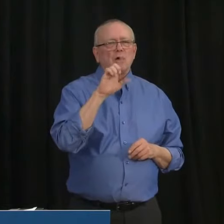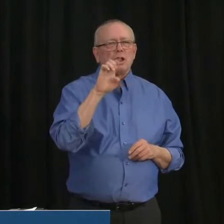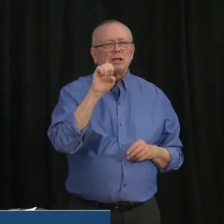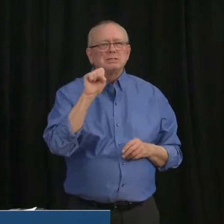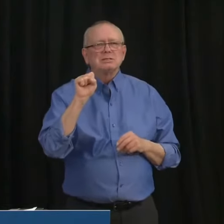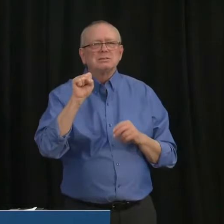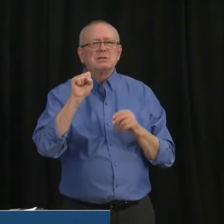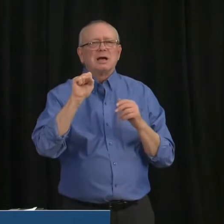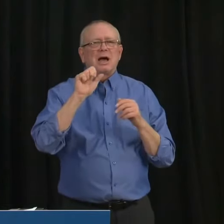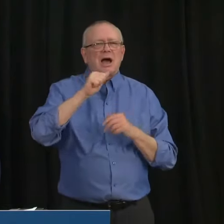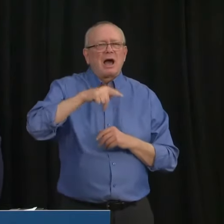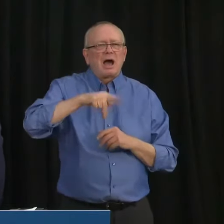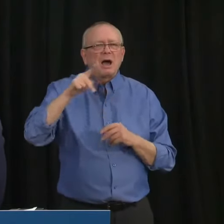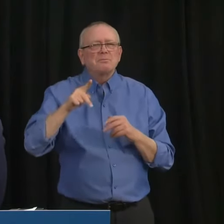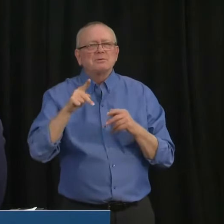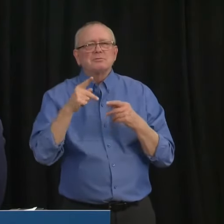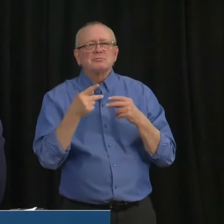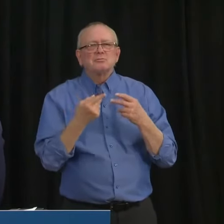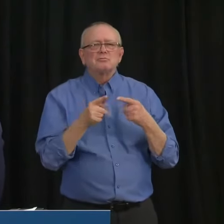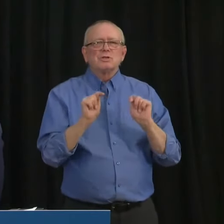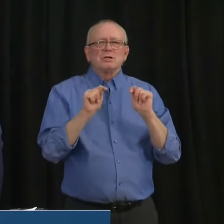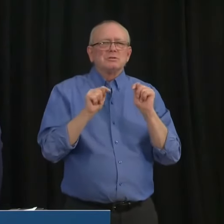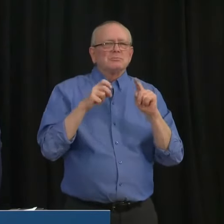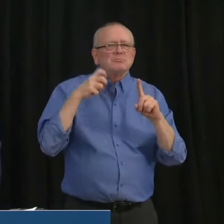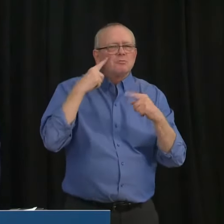develop a online assessment tool.